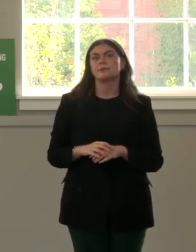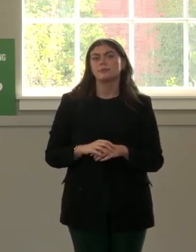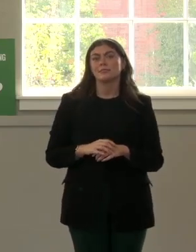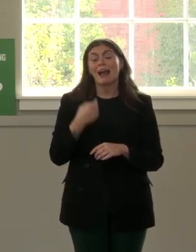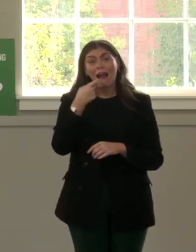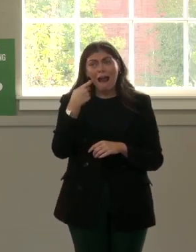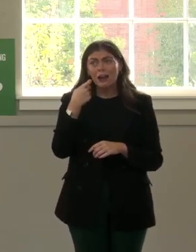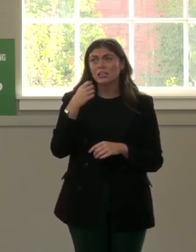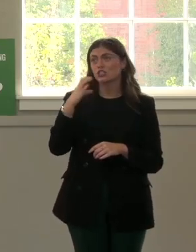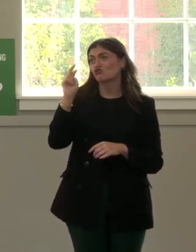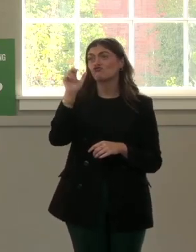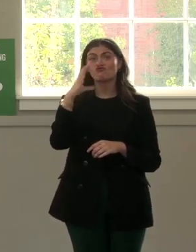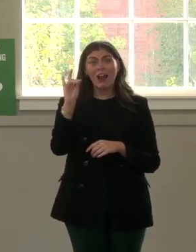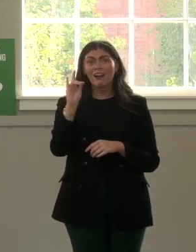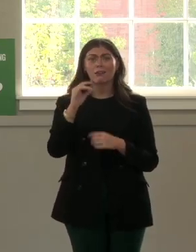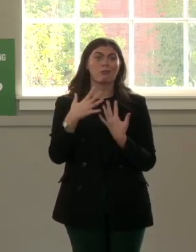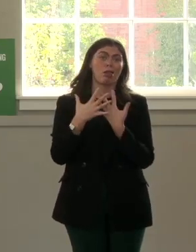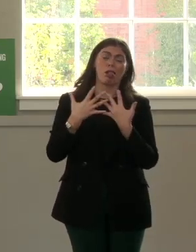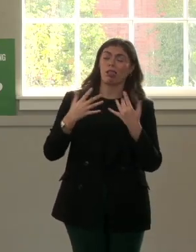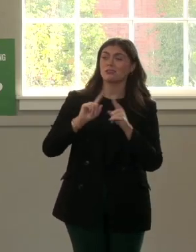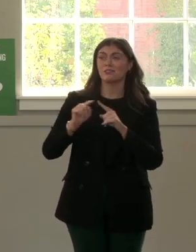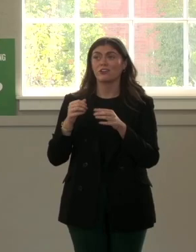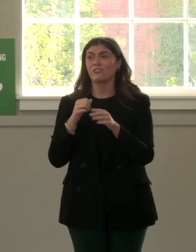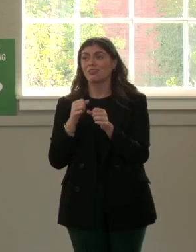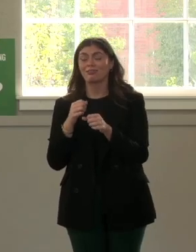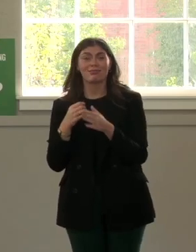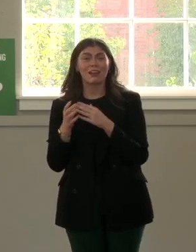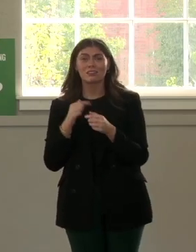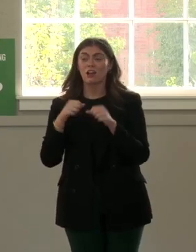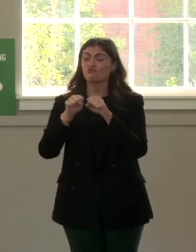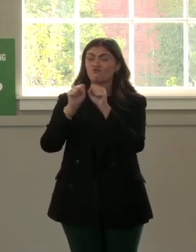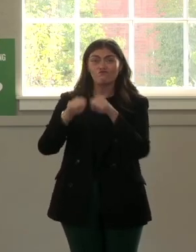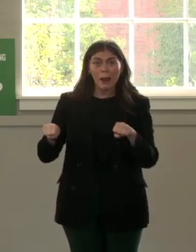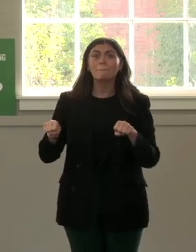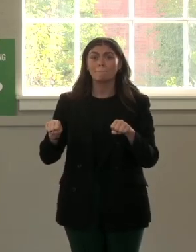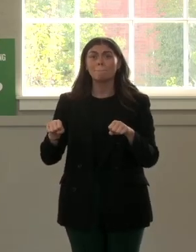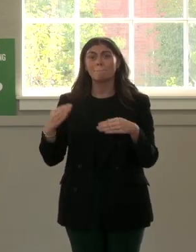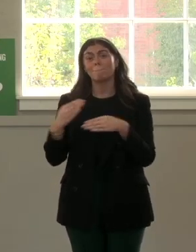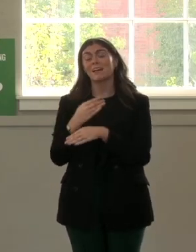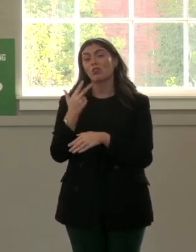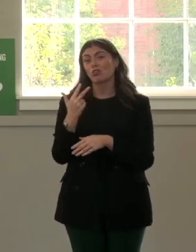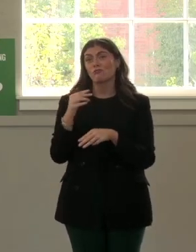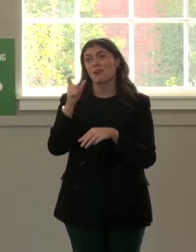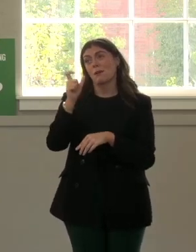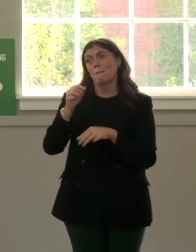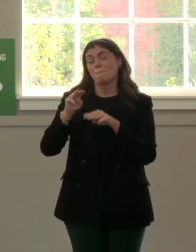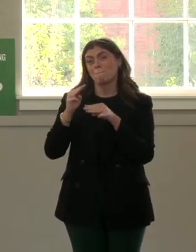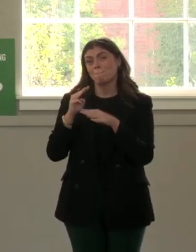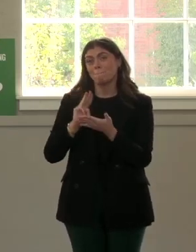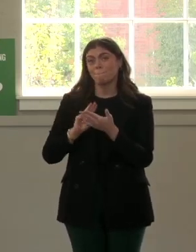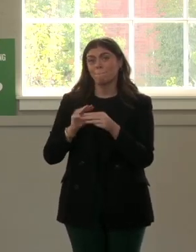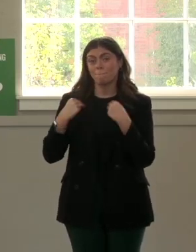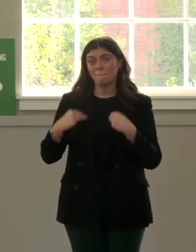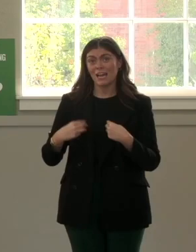Crack, all of them. I got raped by three guys one night because I owed 25